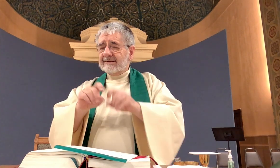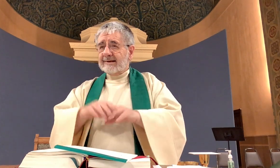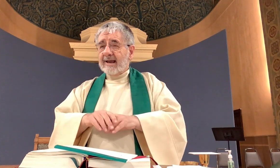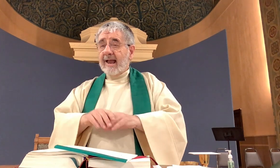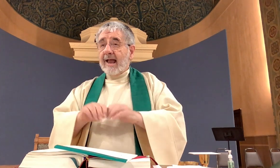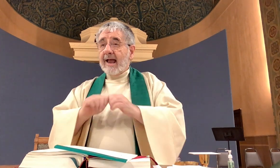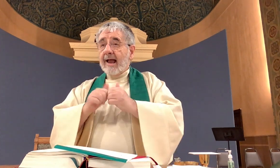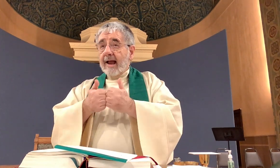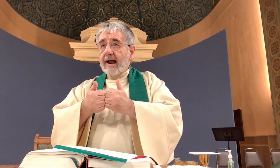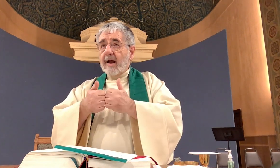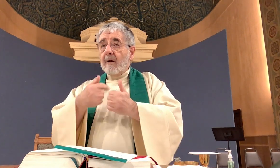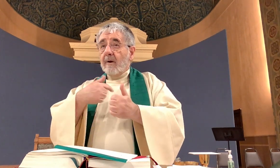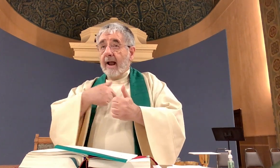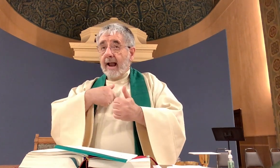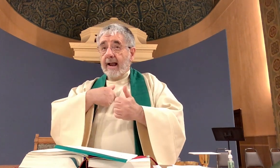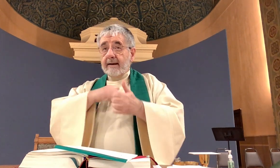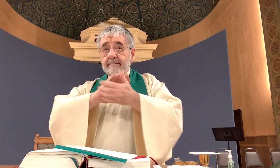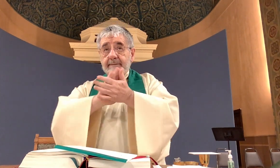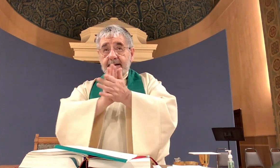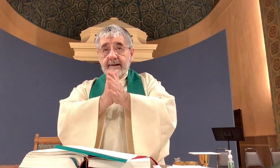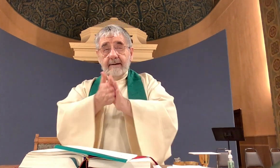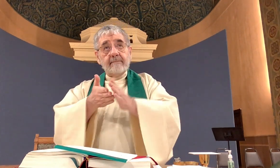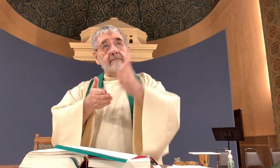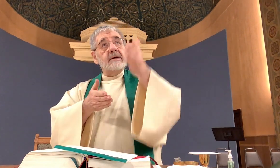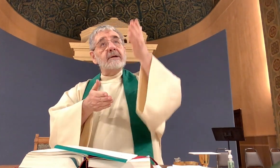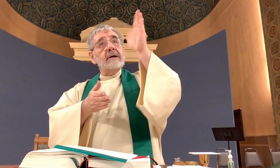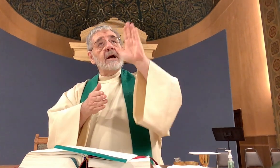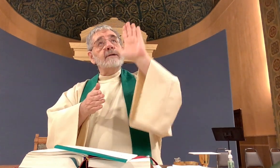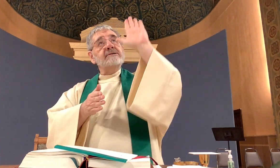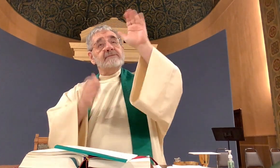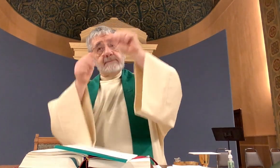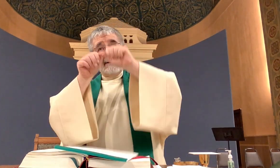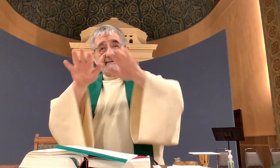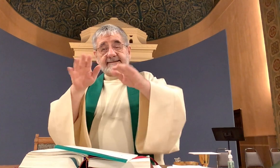how do I become God's blessing to the world